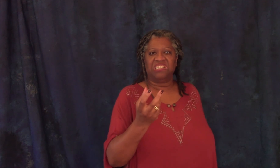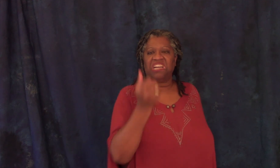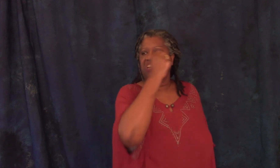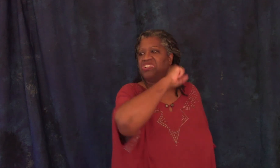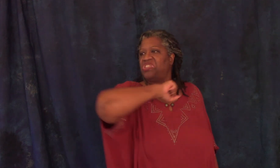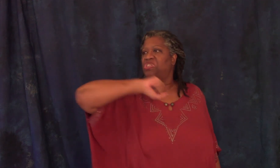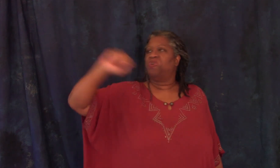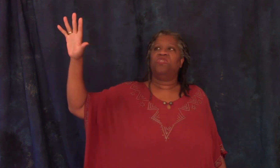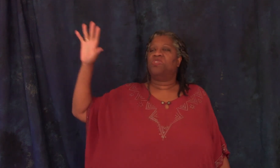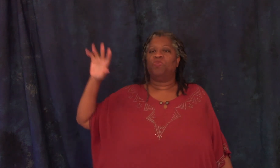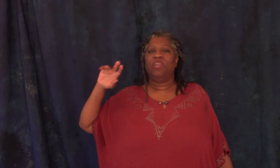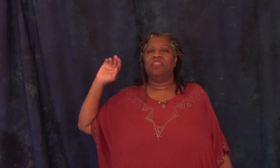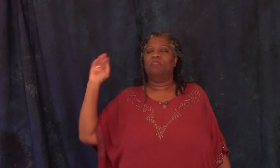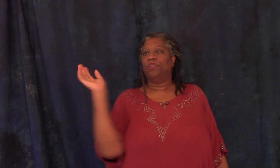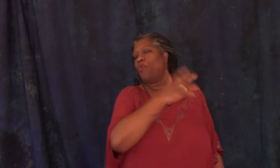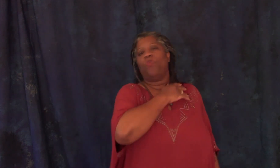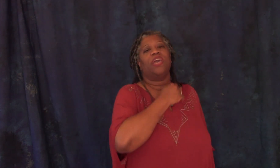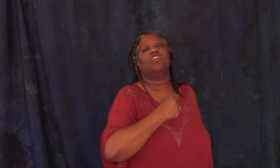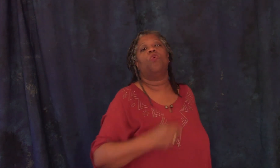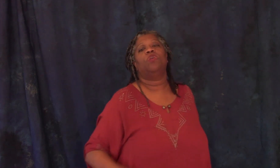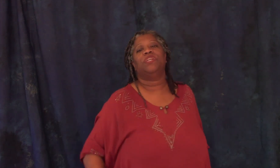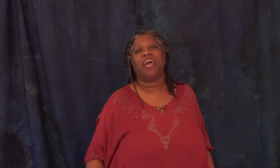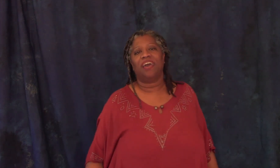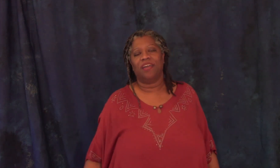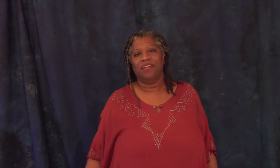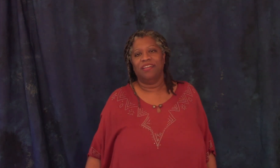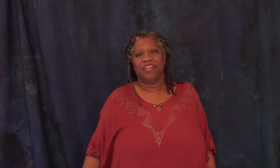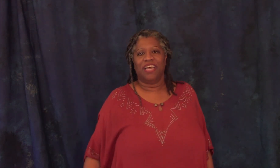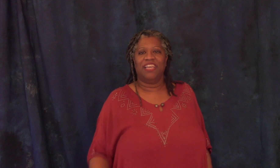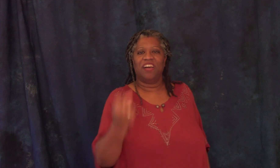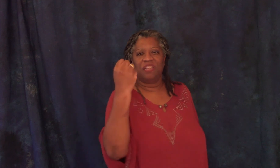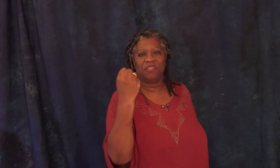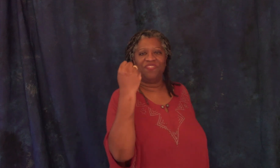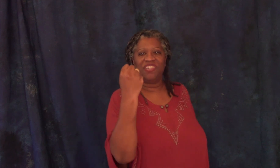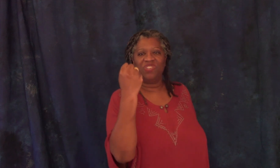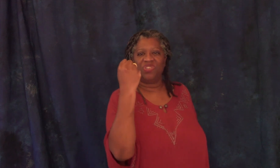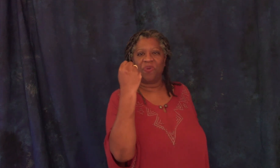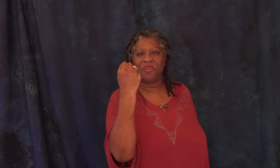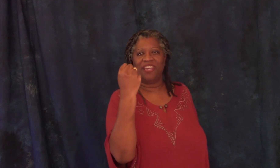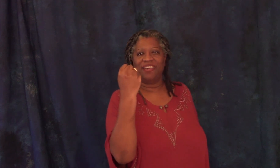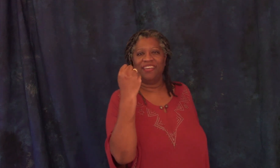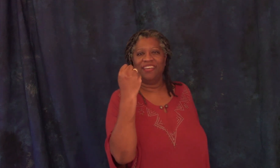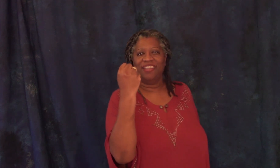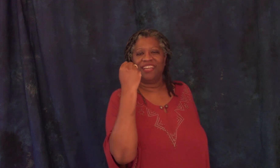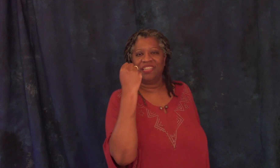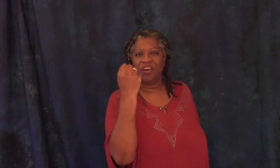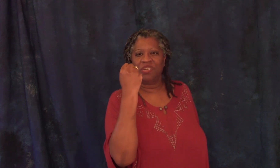and i could just throw them to the wind and they'd blow away and no one would care and he held up his fist to show me that as long as we